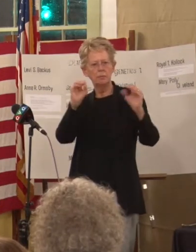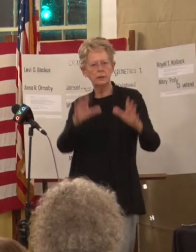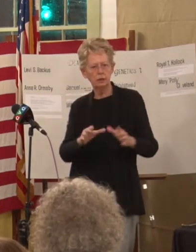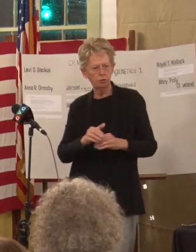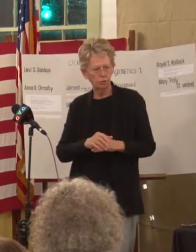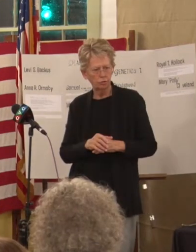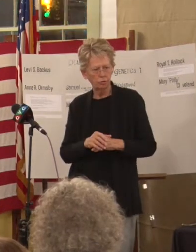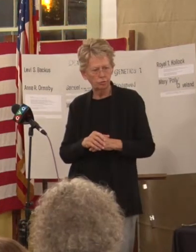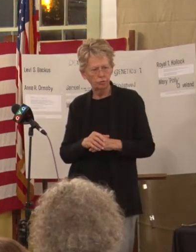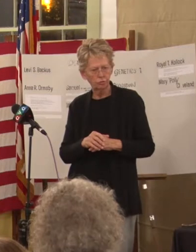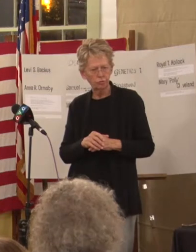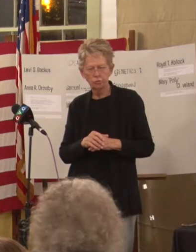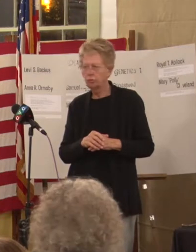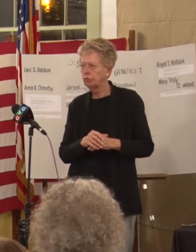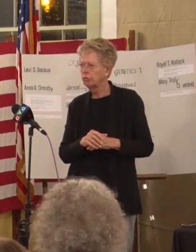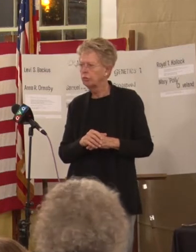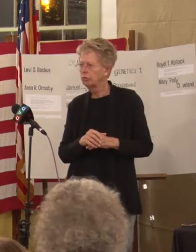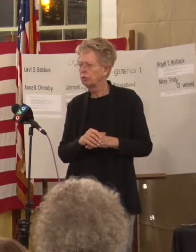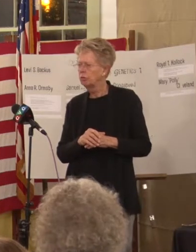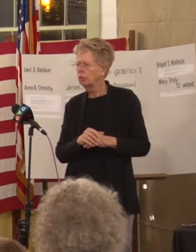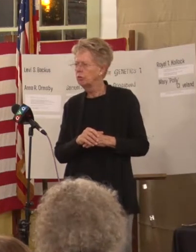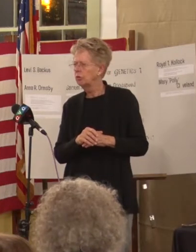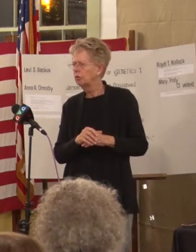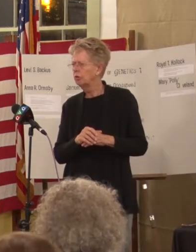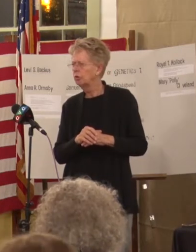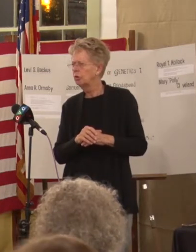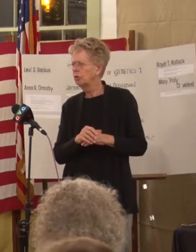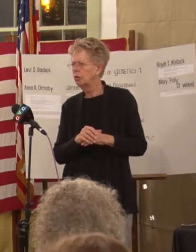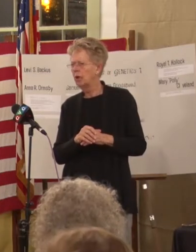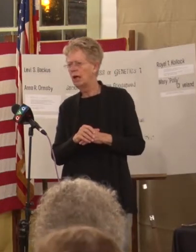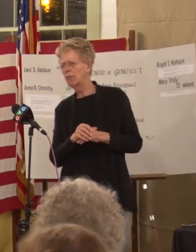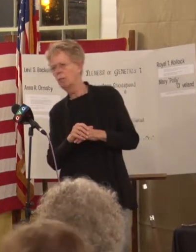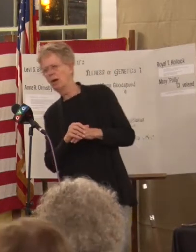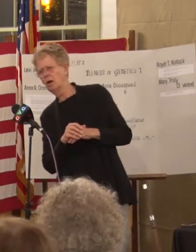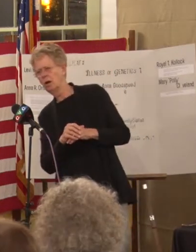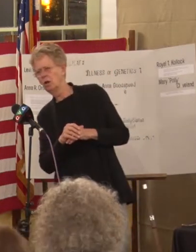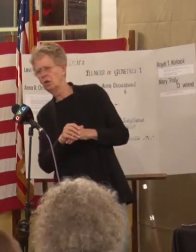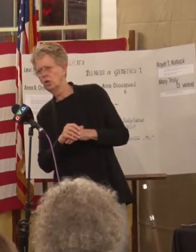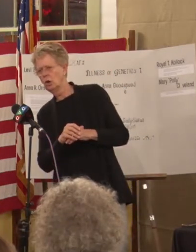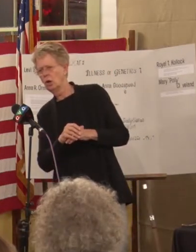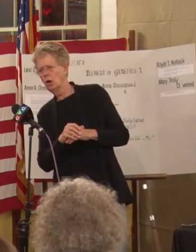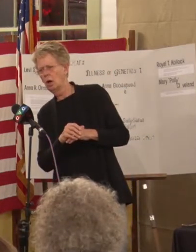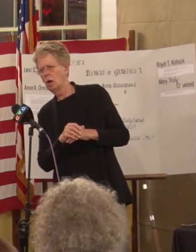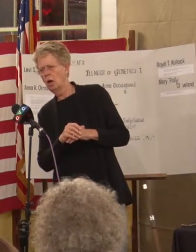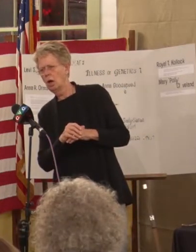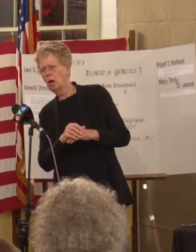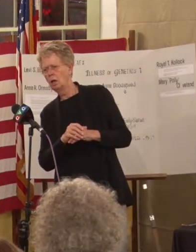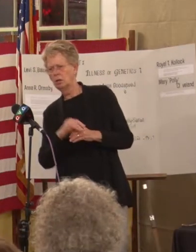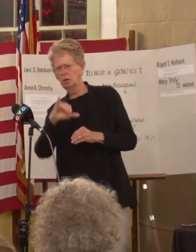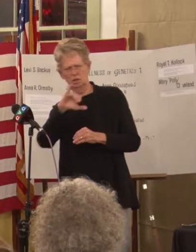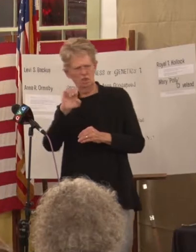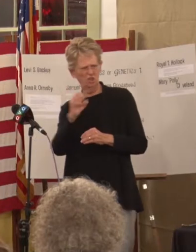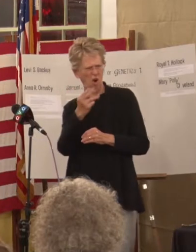Canada-Harding School for the Deaf, which was in New York. He was there from 1831 until